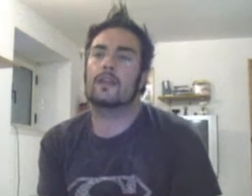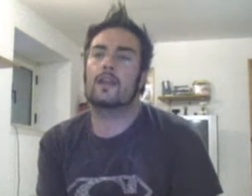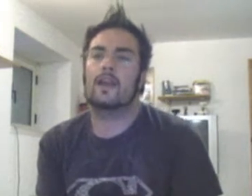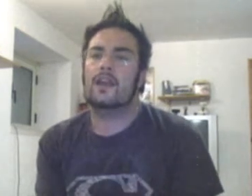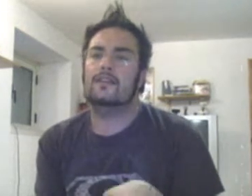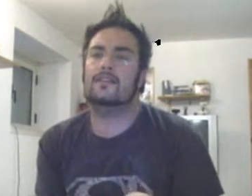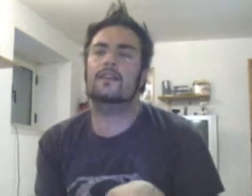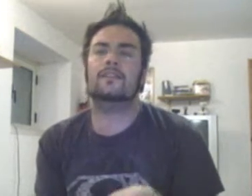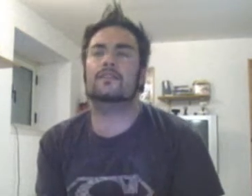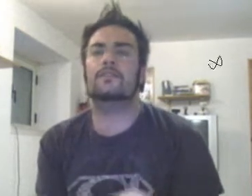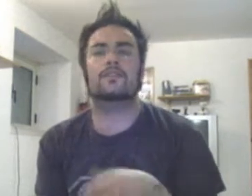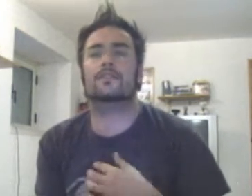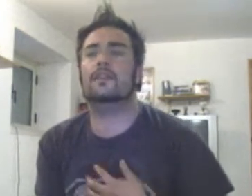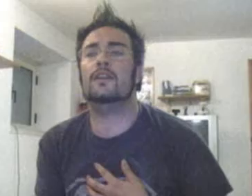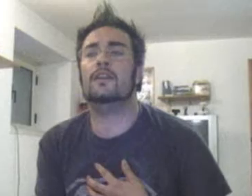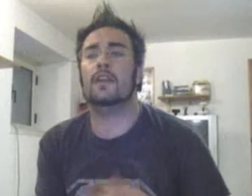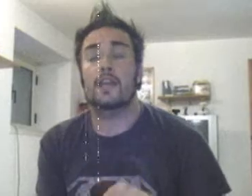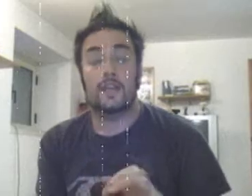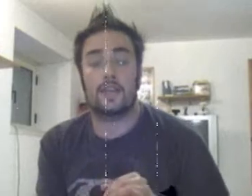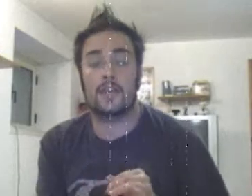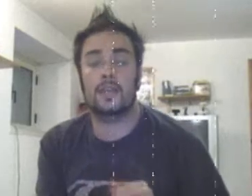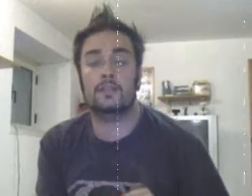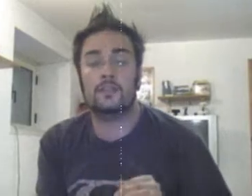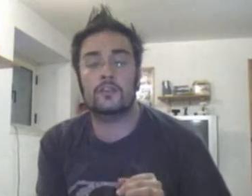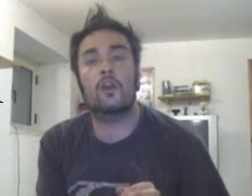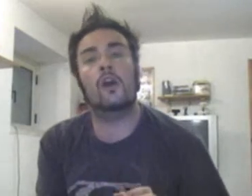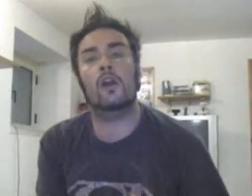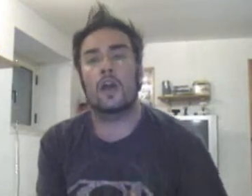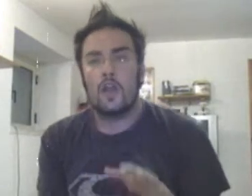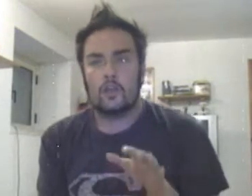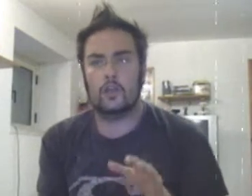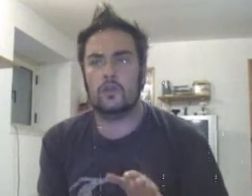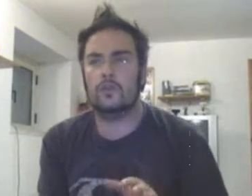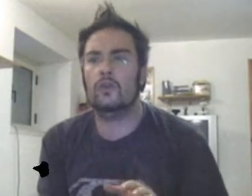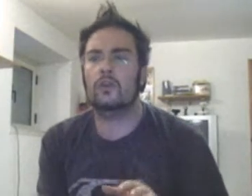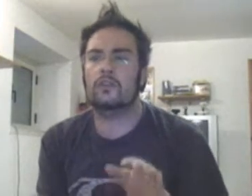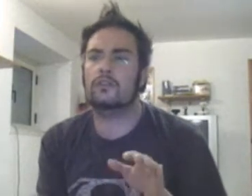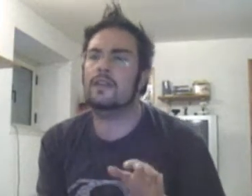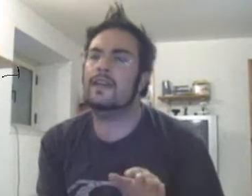Just to stay in your cool grave